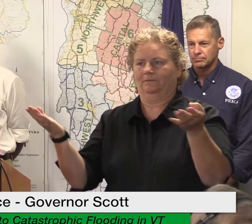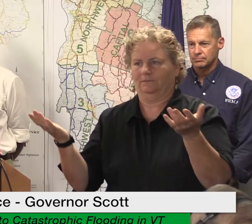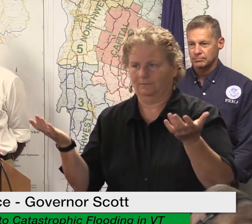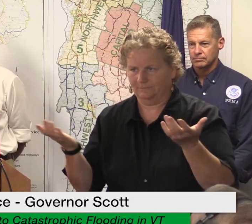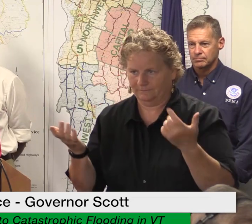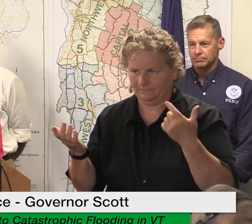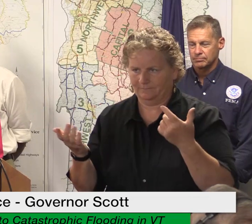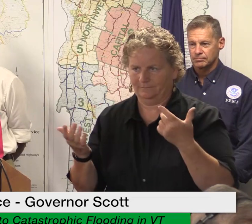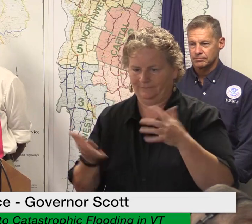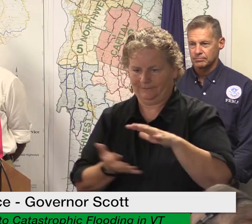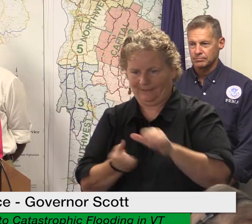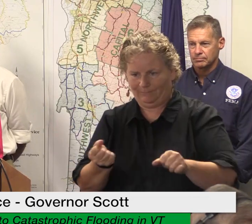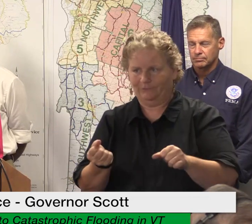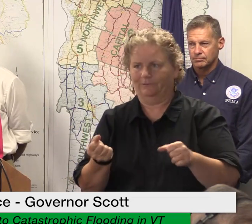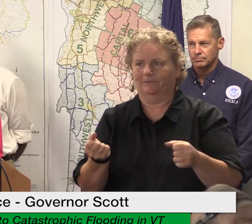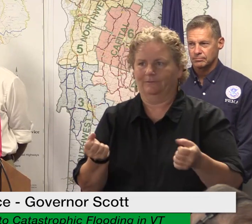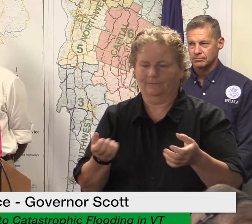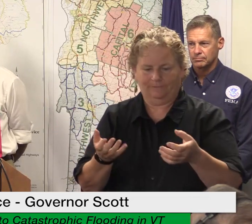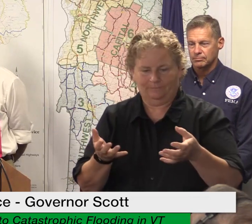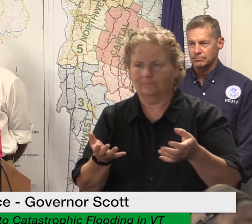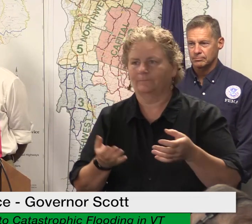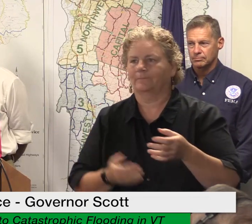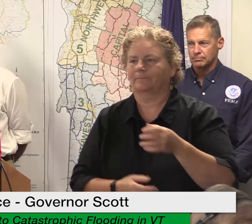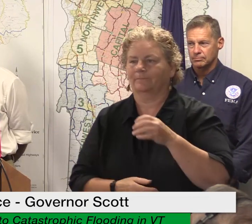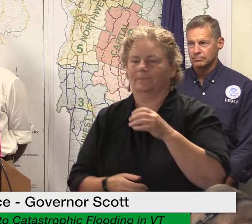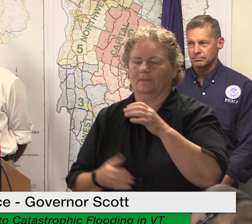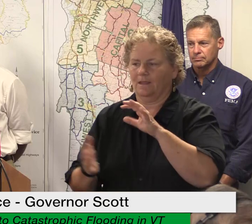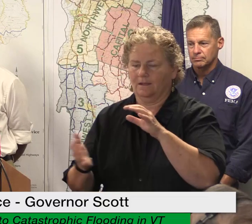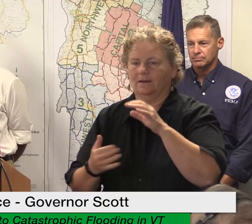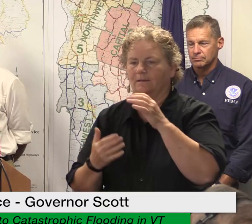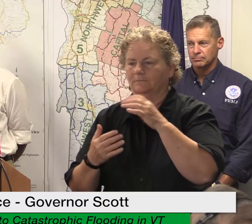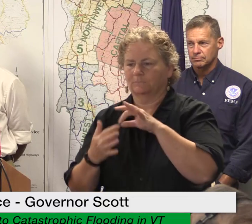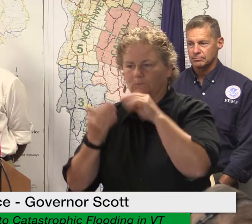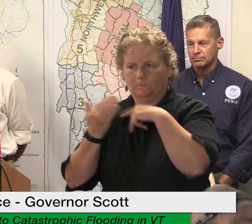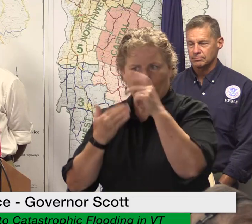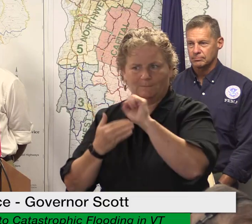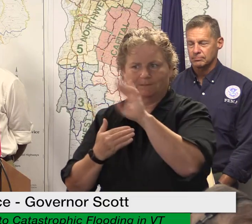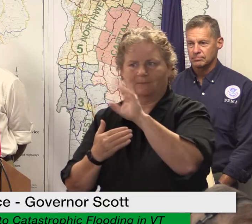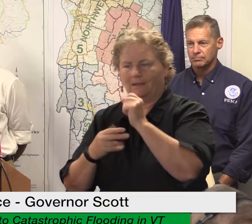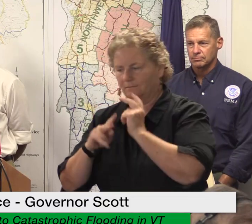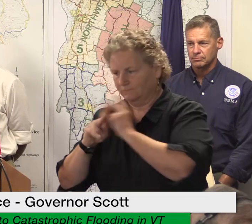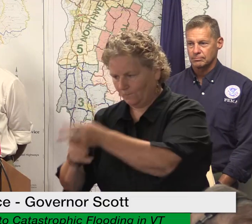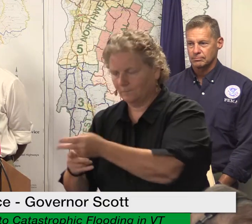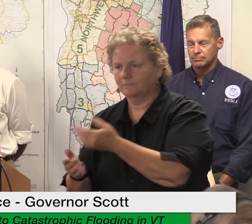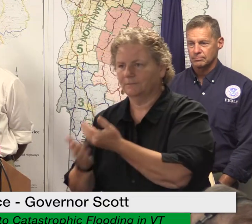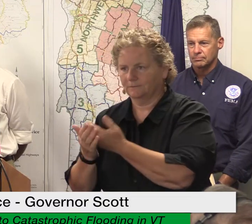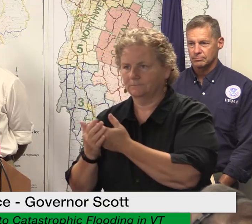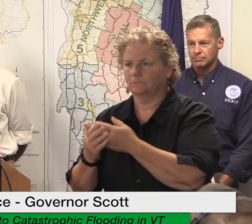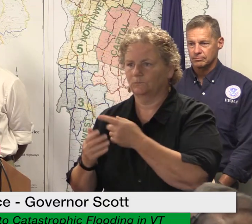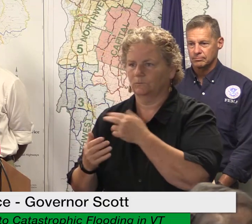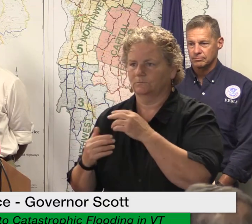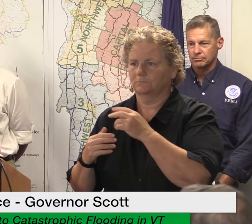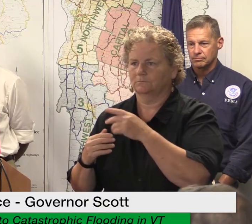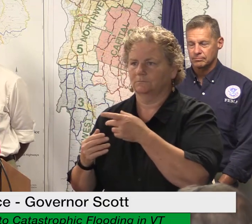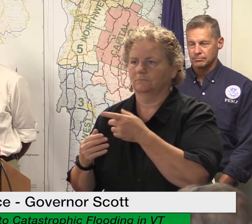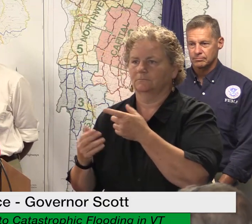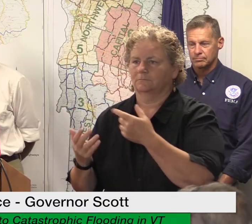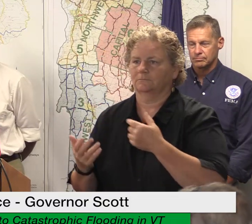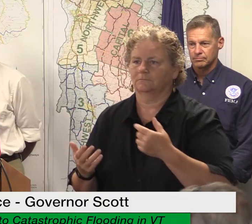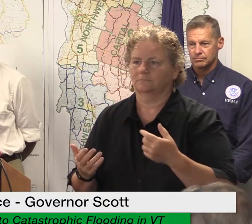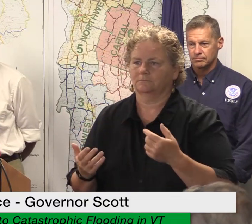loans through the sba we have heard the business community loud and clear in order to reopen